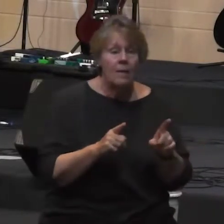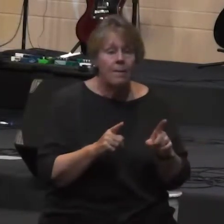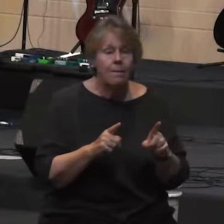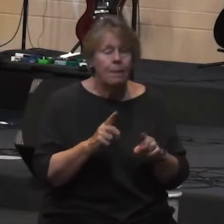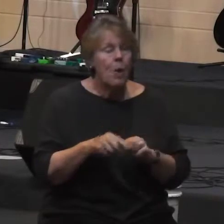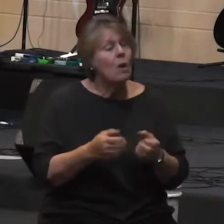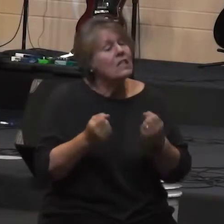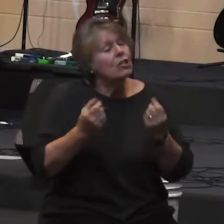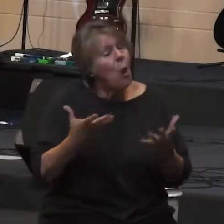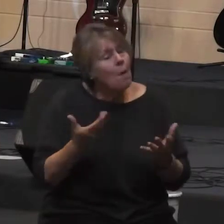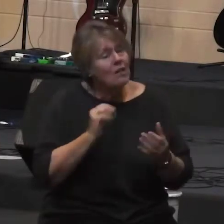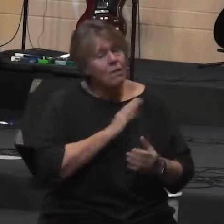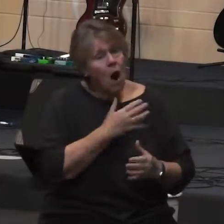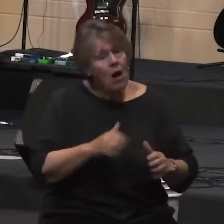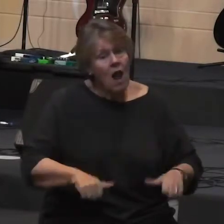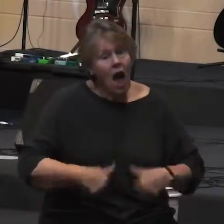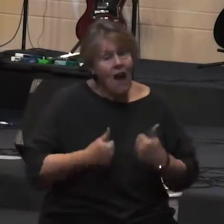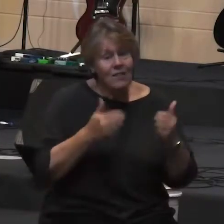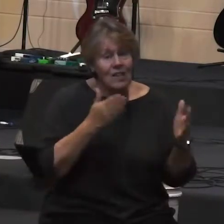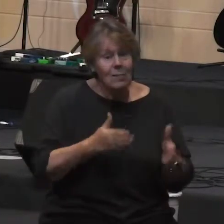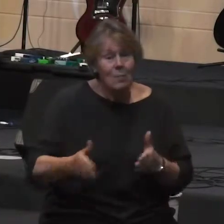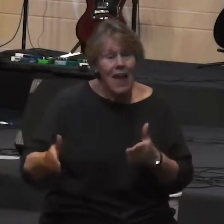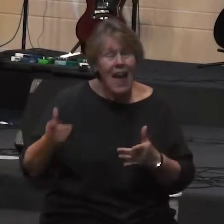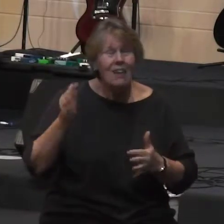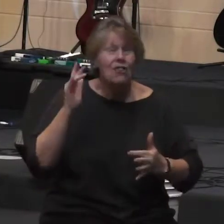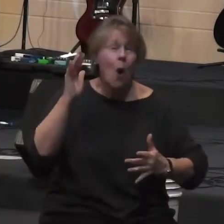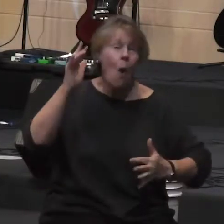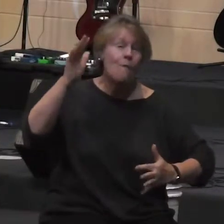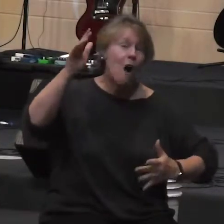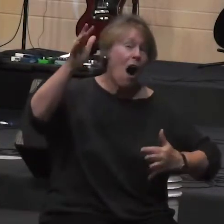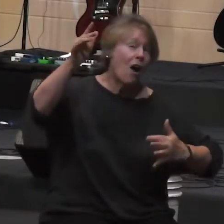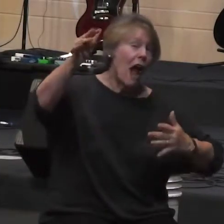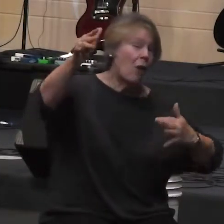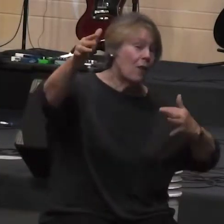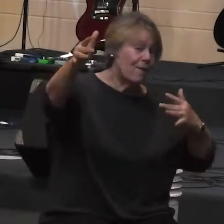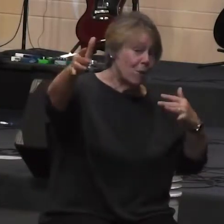is planned so far out into the future and for those of you that are really good planners